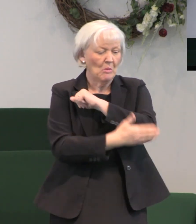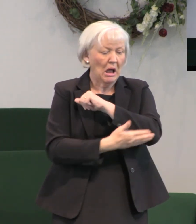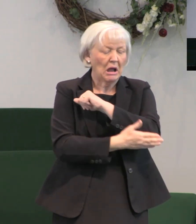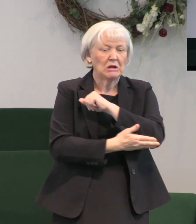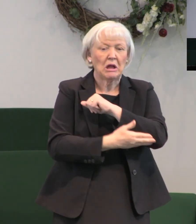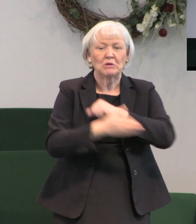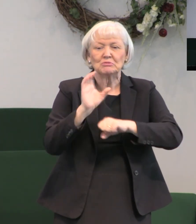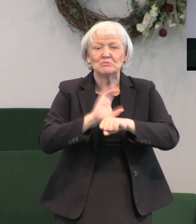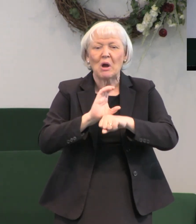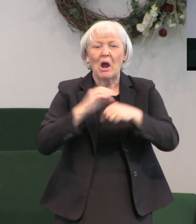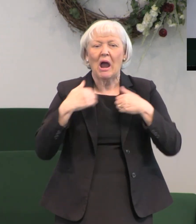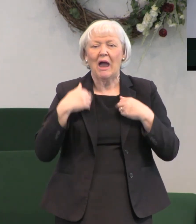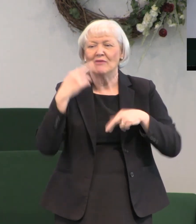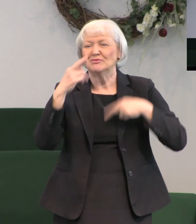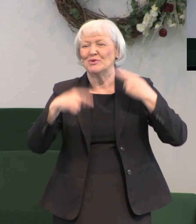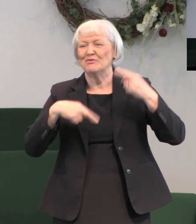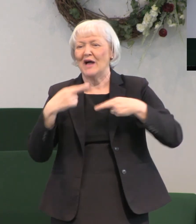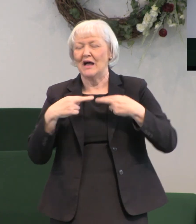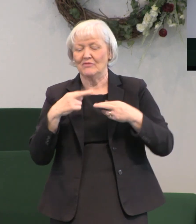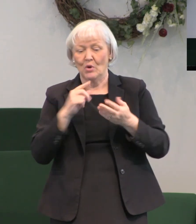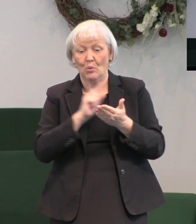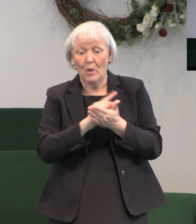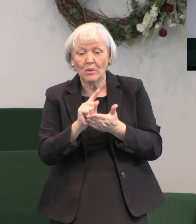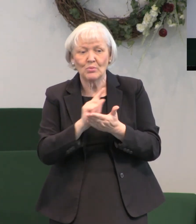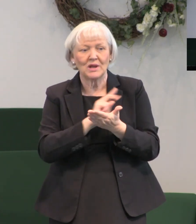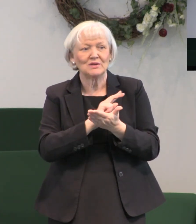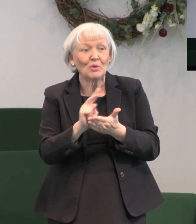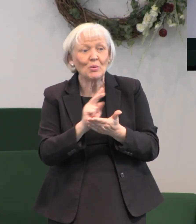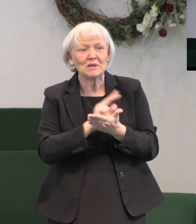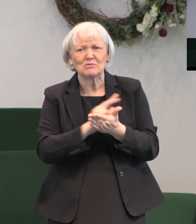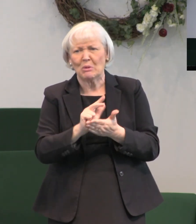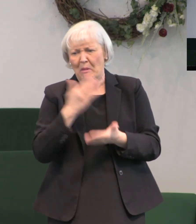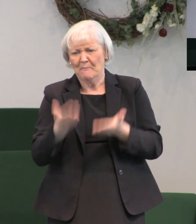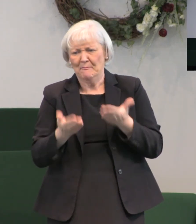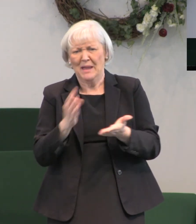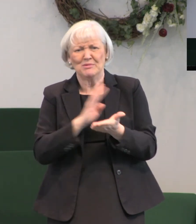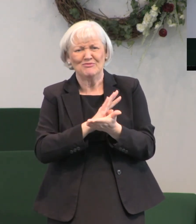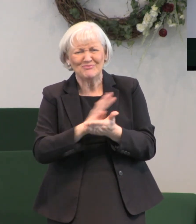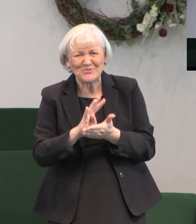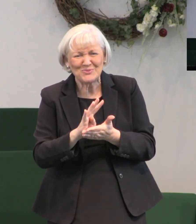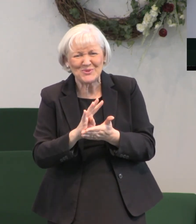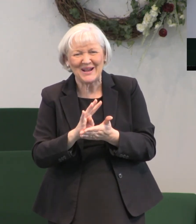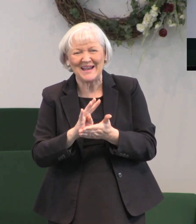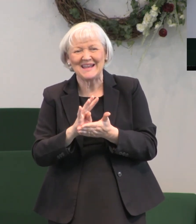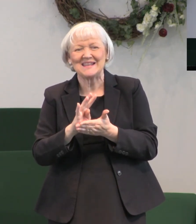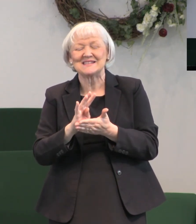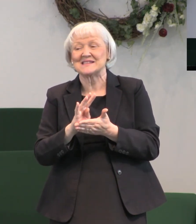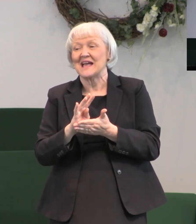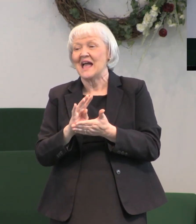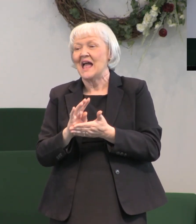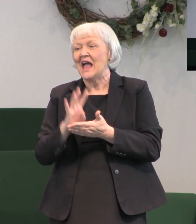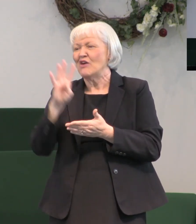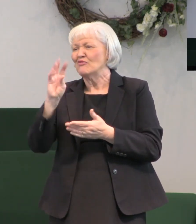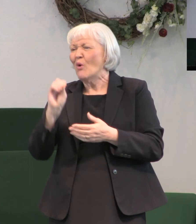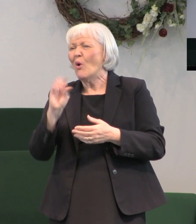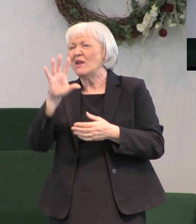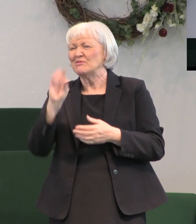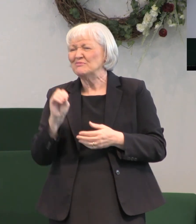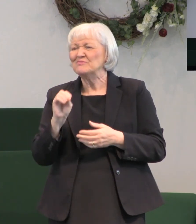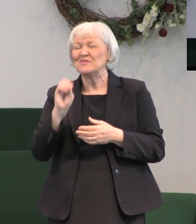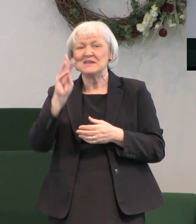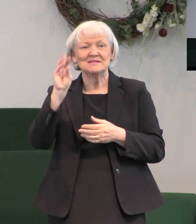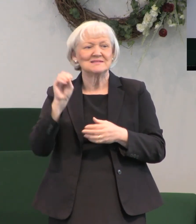revival meetings week two weeks three weeks maybe four weeks long and 40 50 60